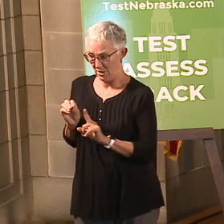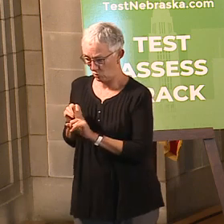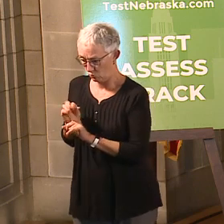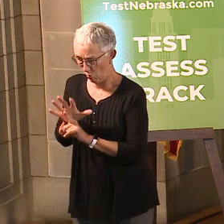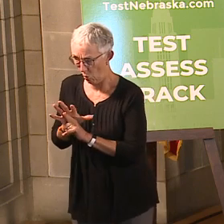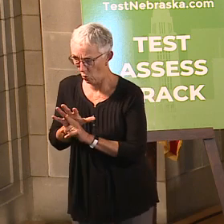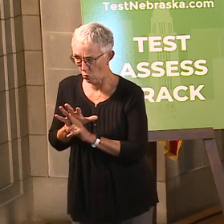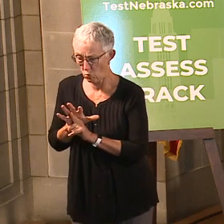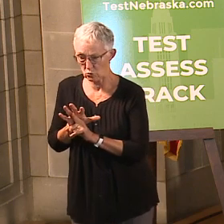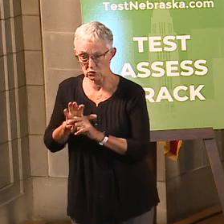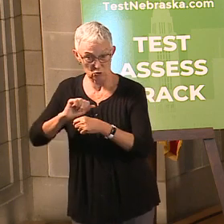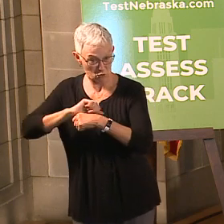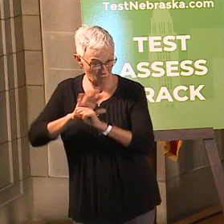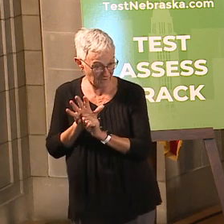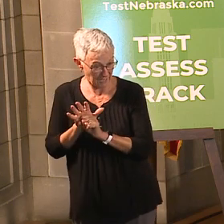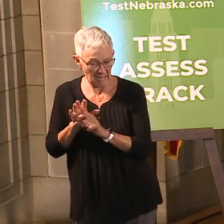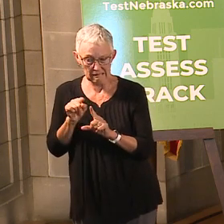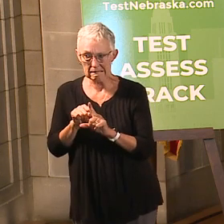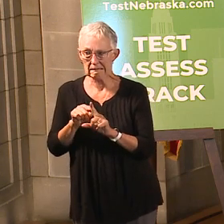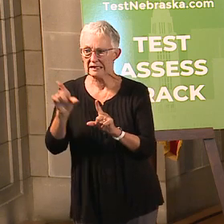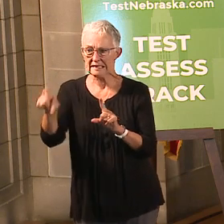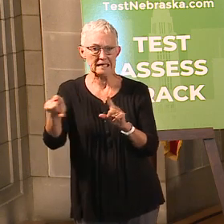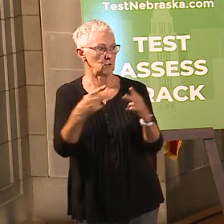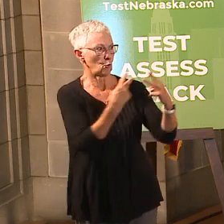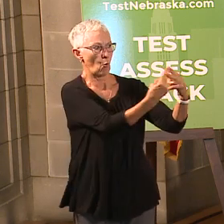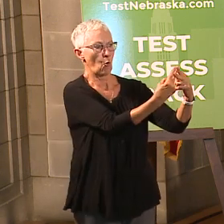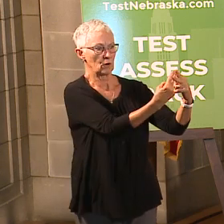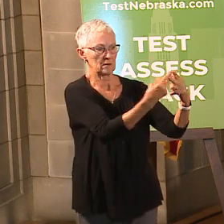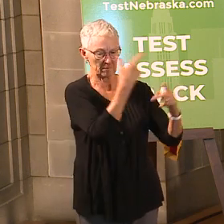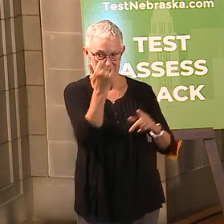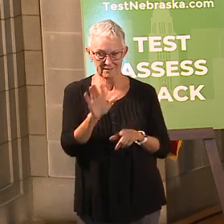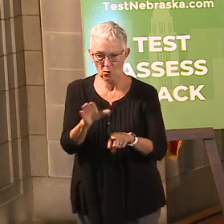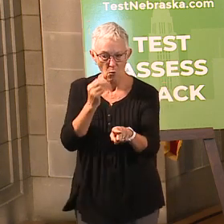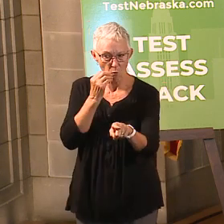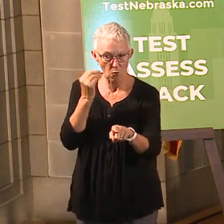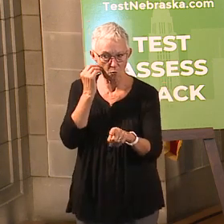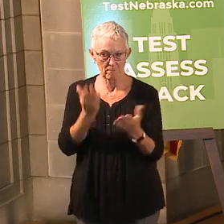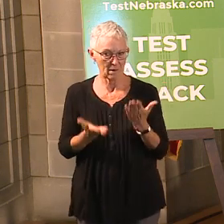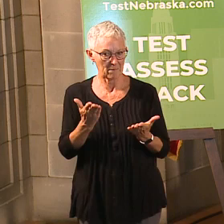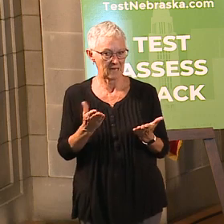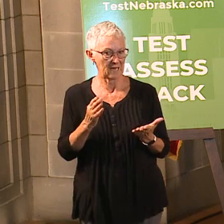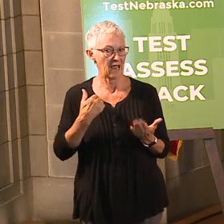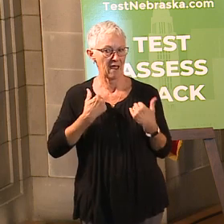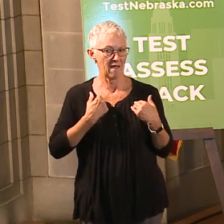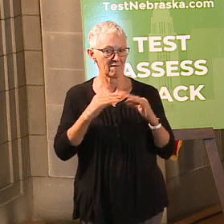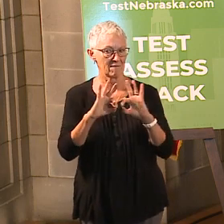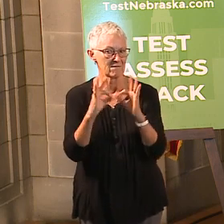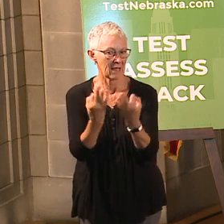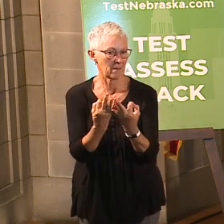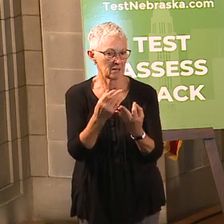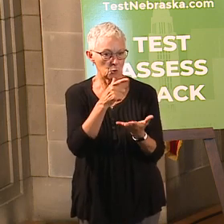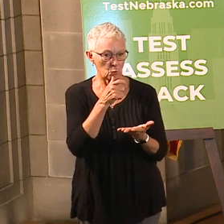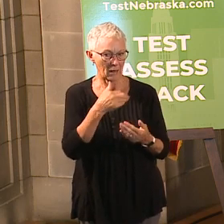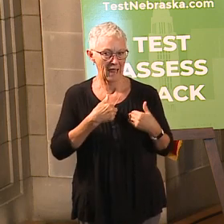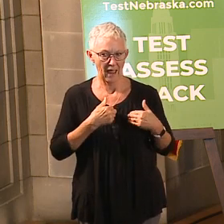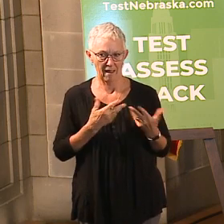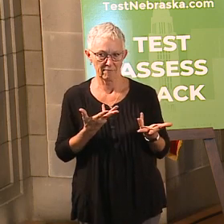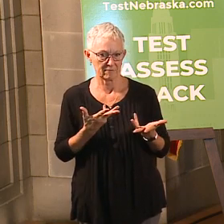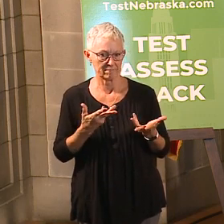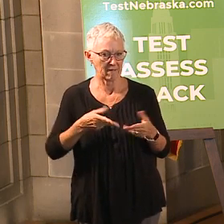quarantine themselves away from a high-risk individual in their household. They will help protect families and reduce the spread of COVID-19.